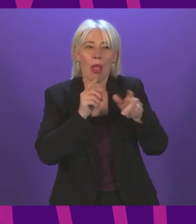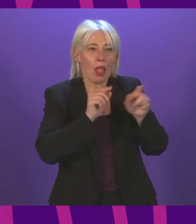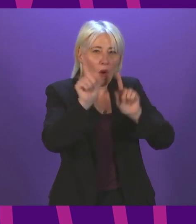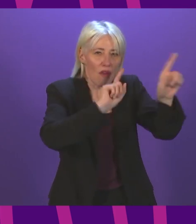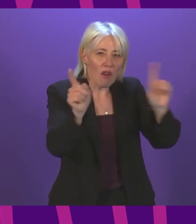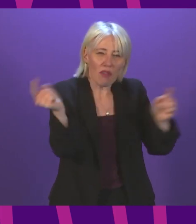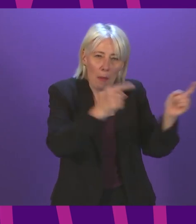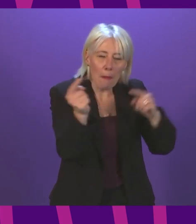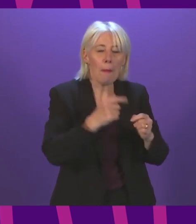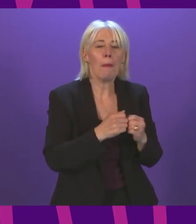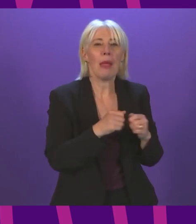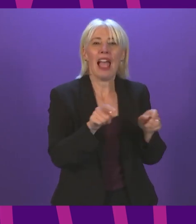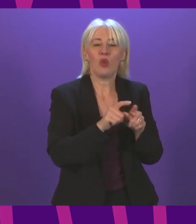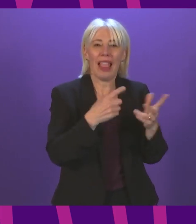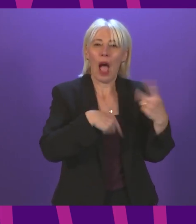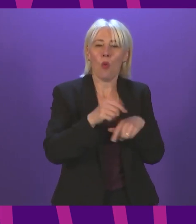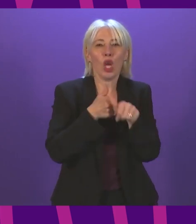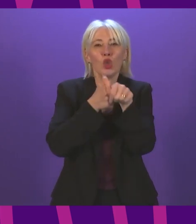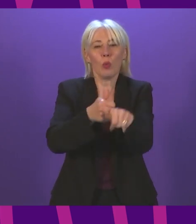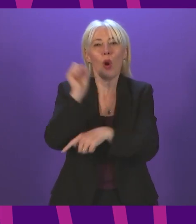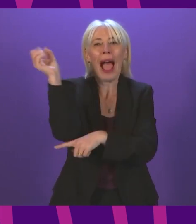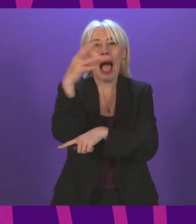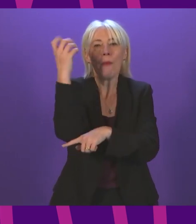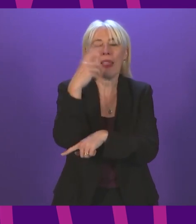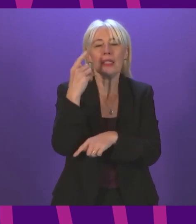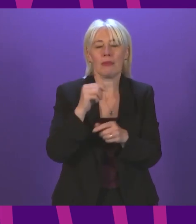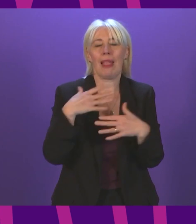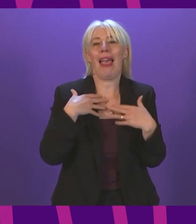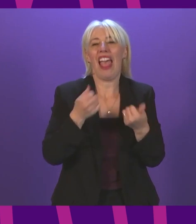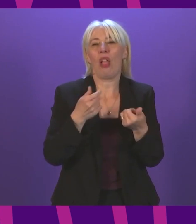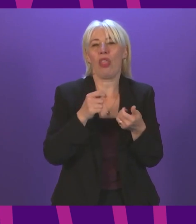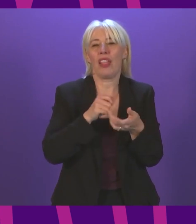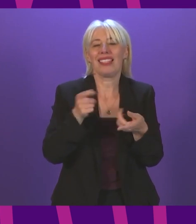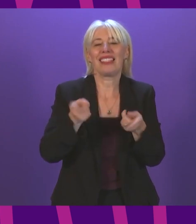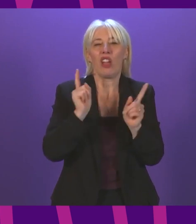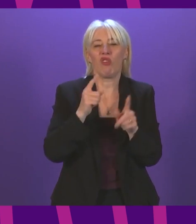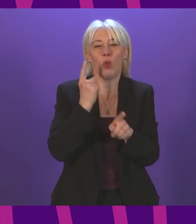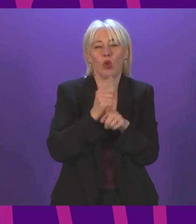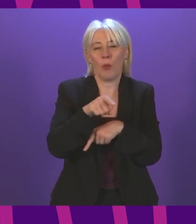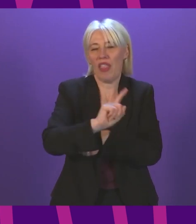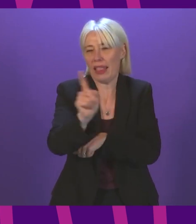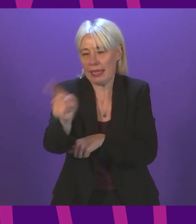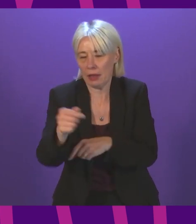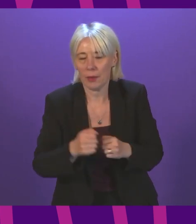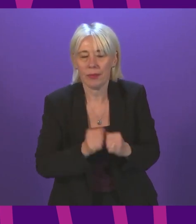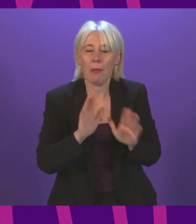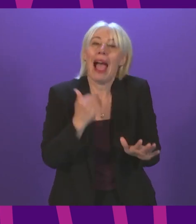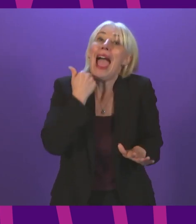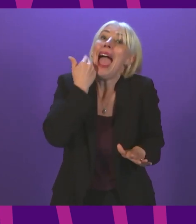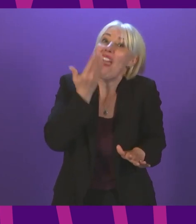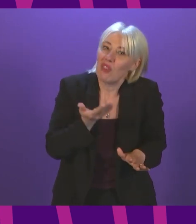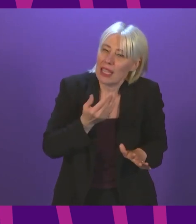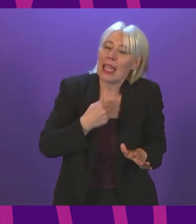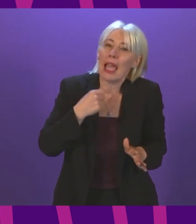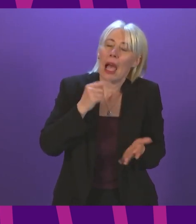actions we are taking to support the ambulance service with the difficult job it is doing. So, every single day, I do believe and